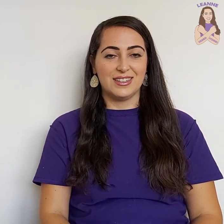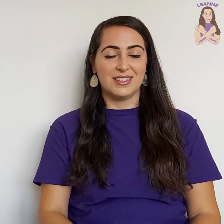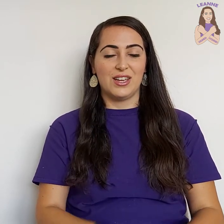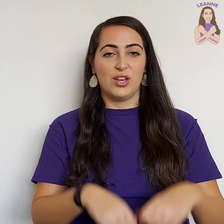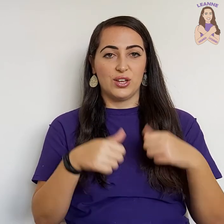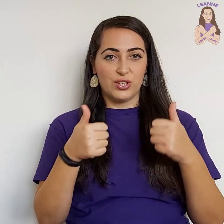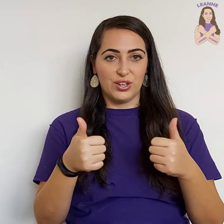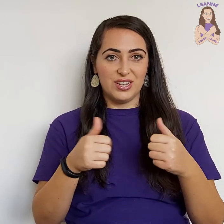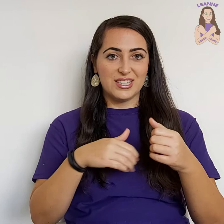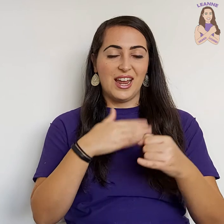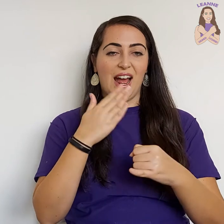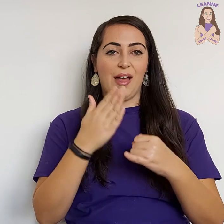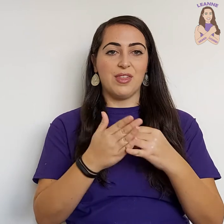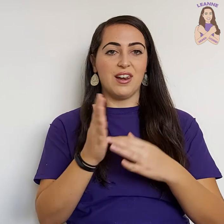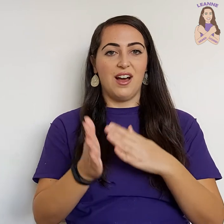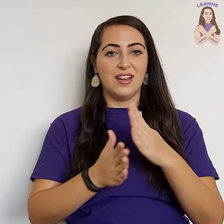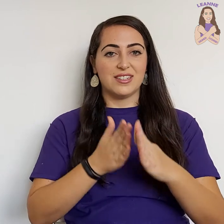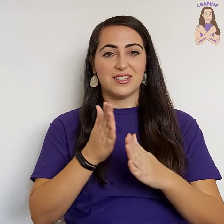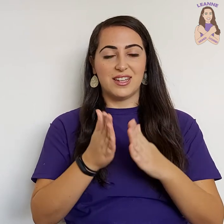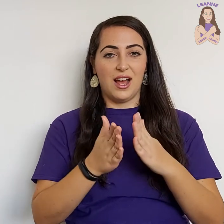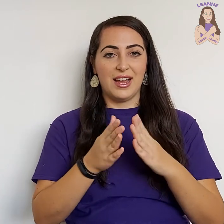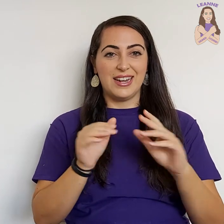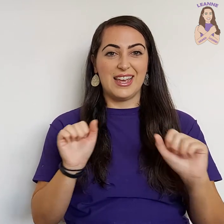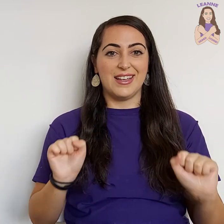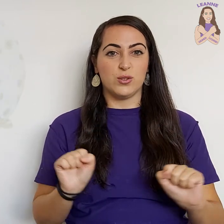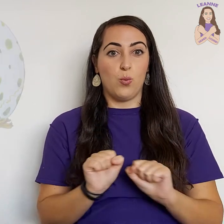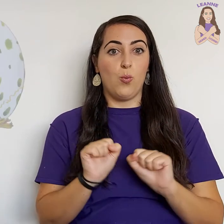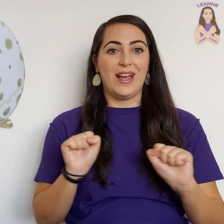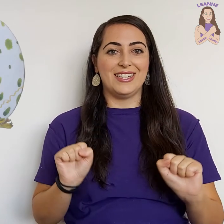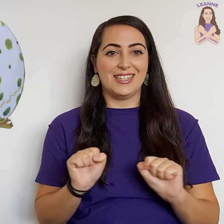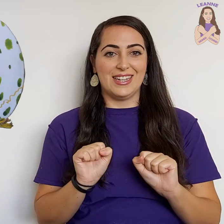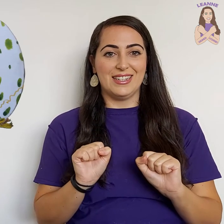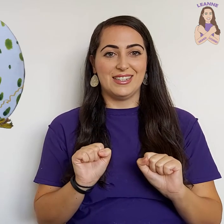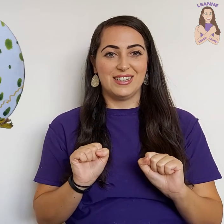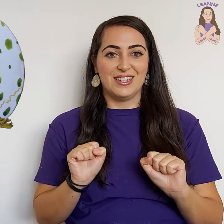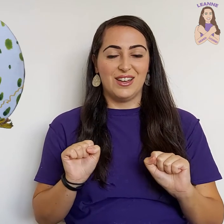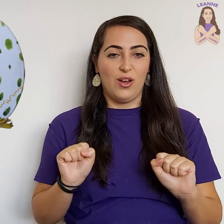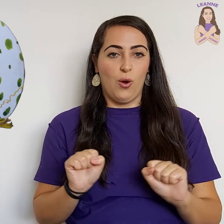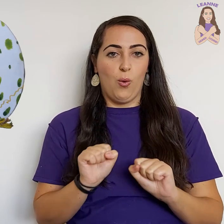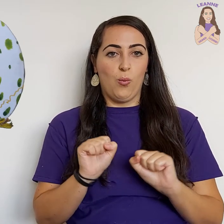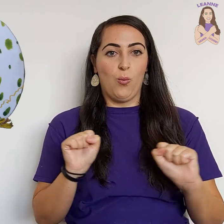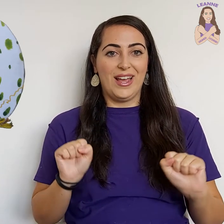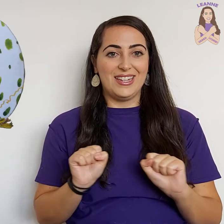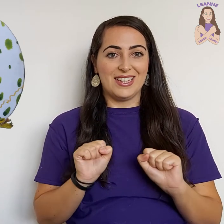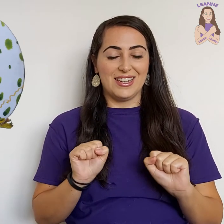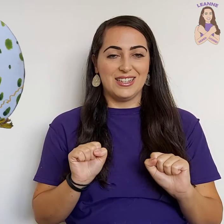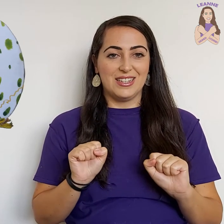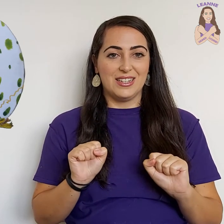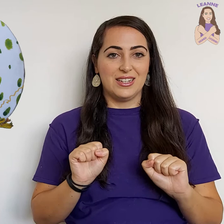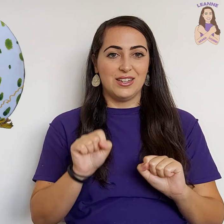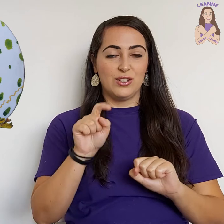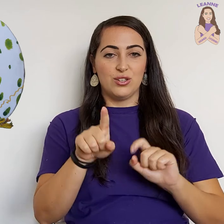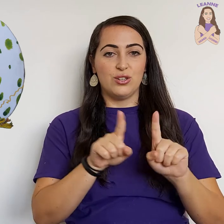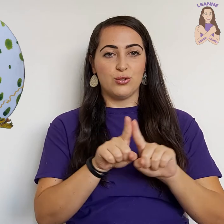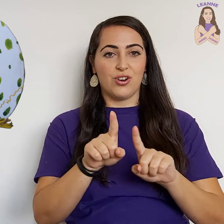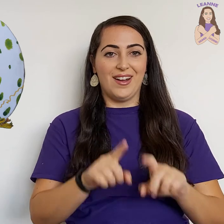Good. And the last sign is Weighted. Weighted. You try.